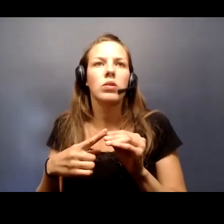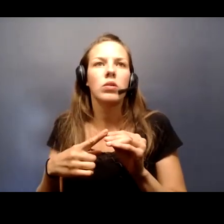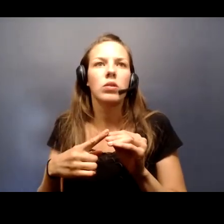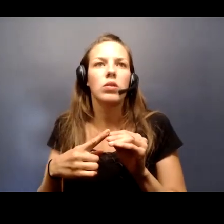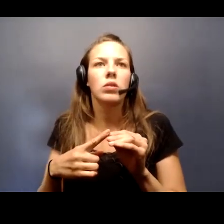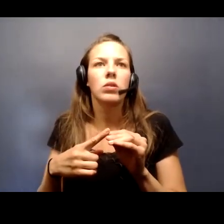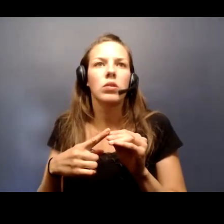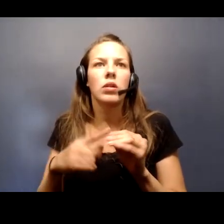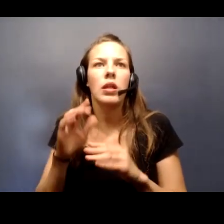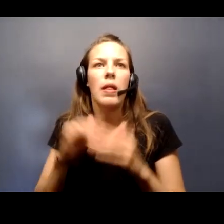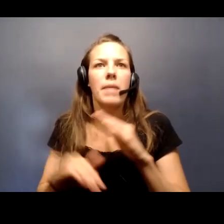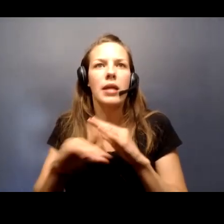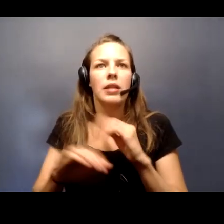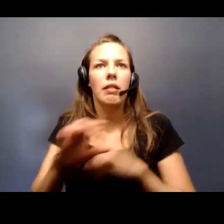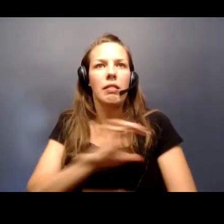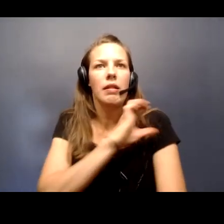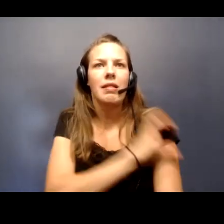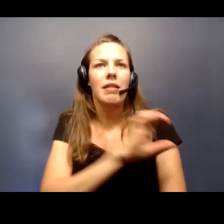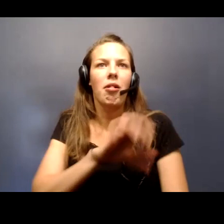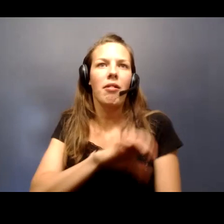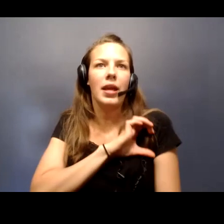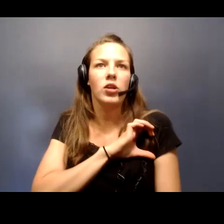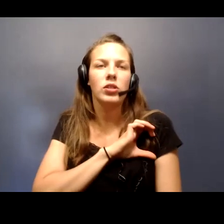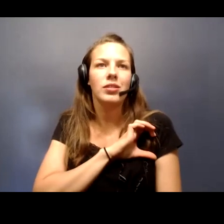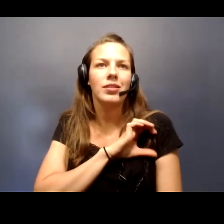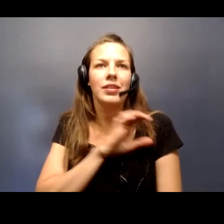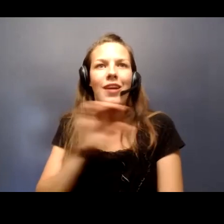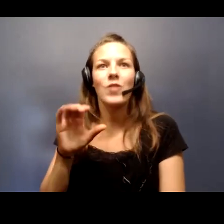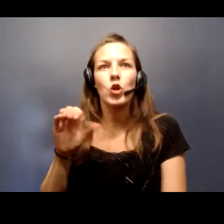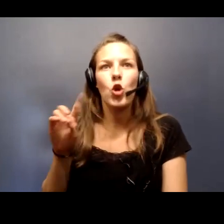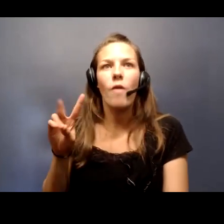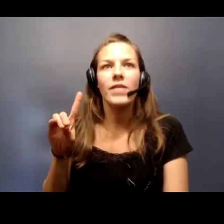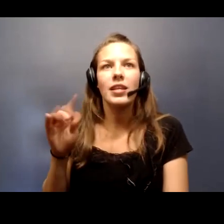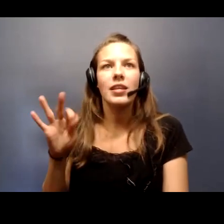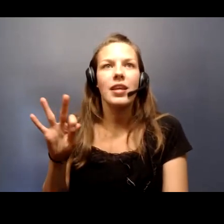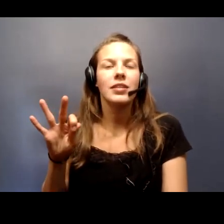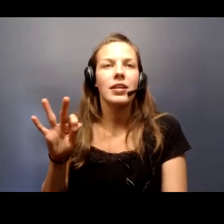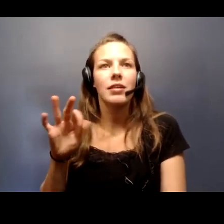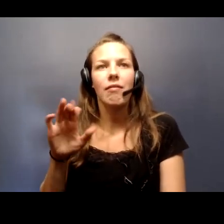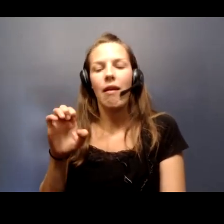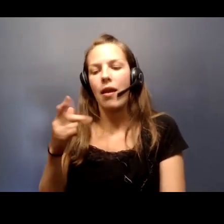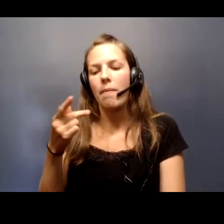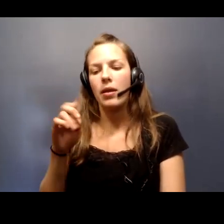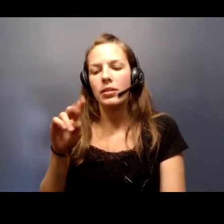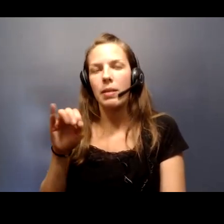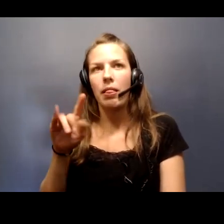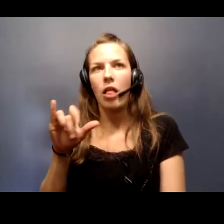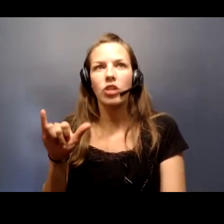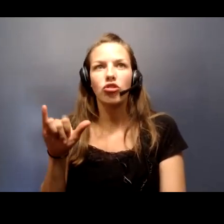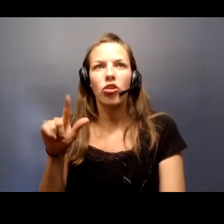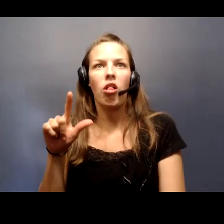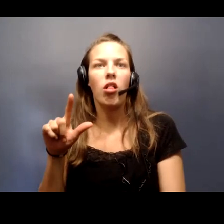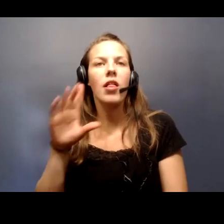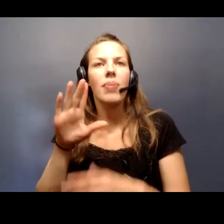basic clinical characteristics of COVID-19 and epidemiologic parameters have